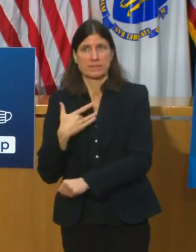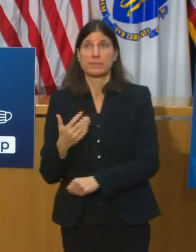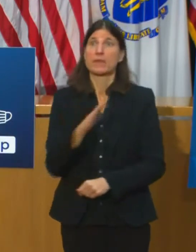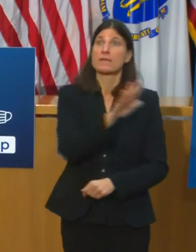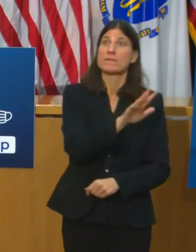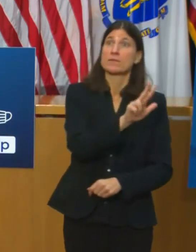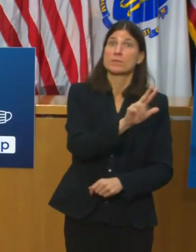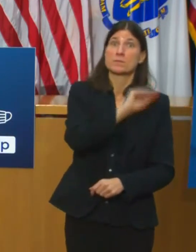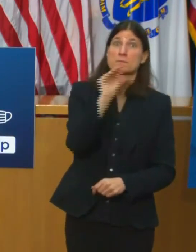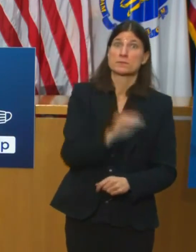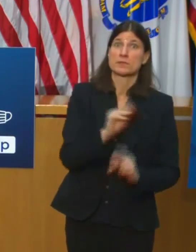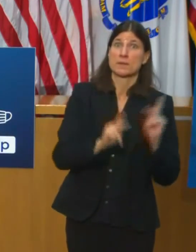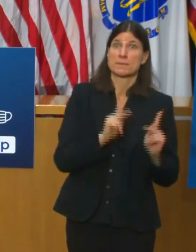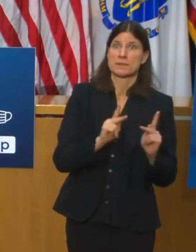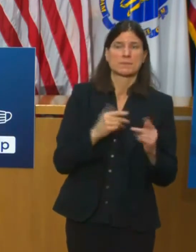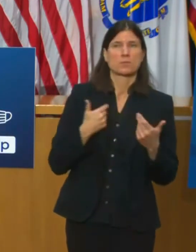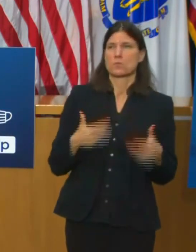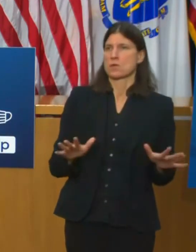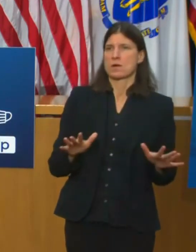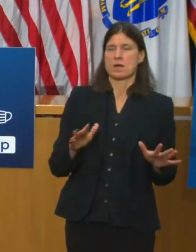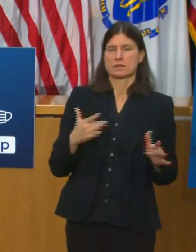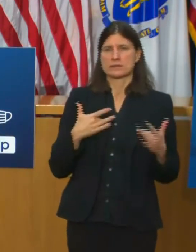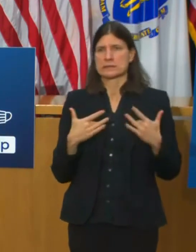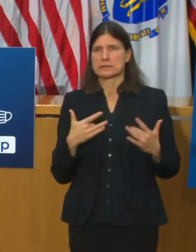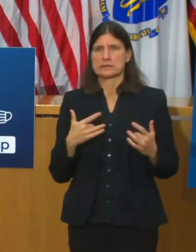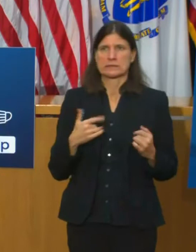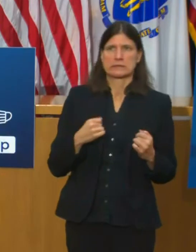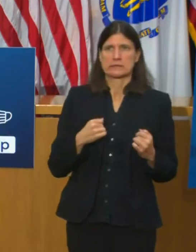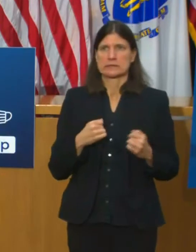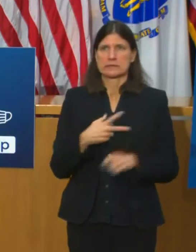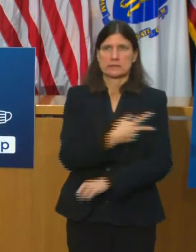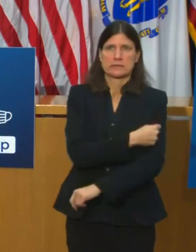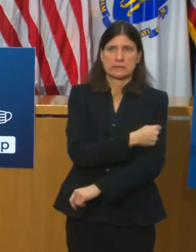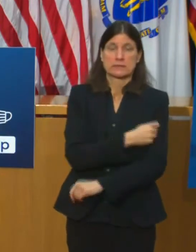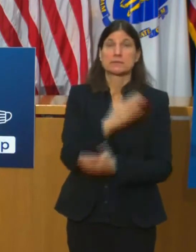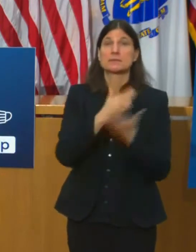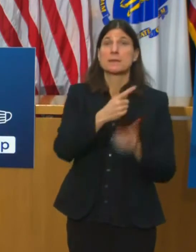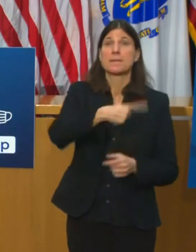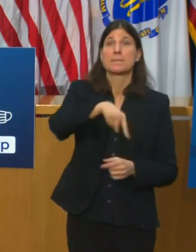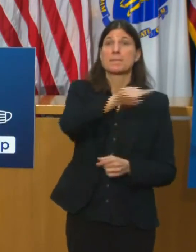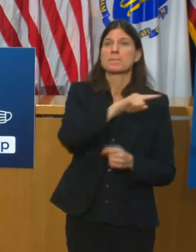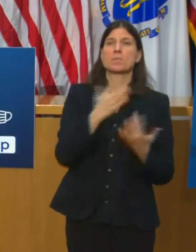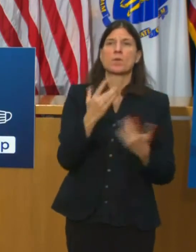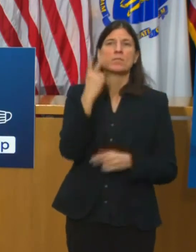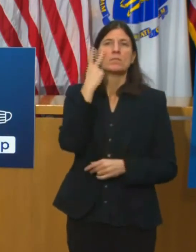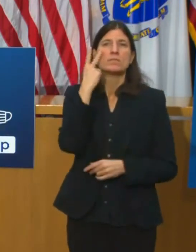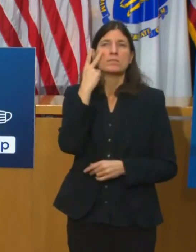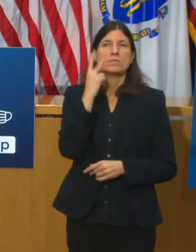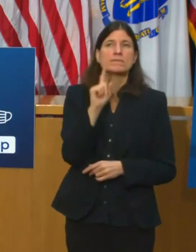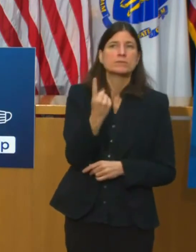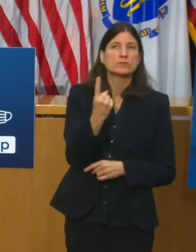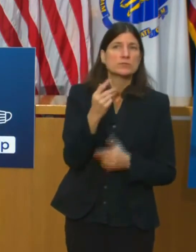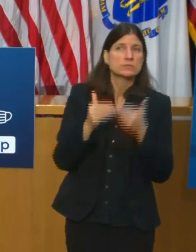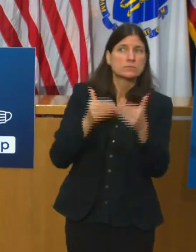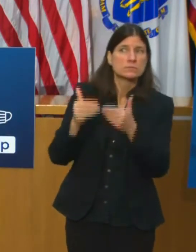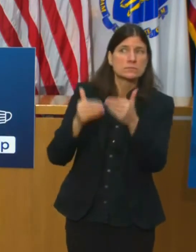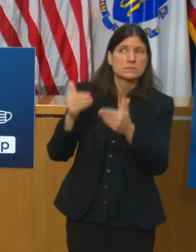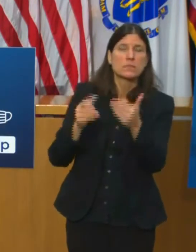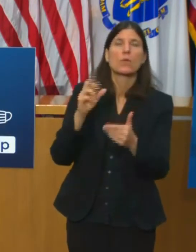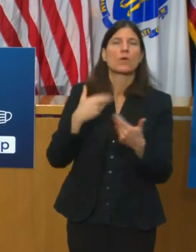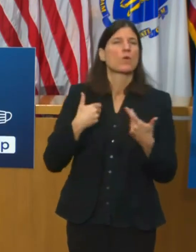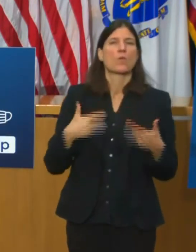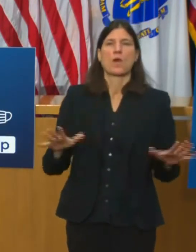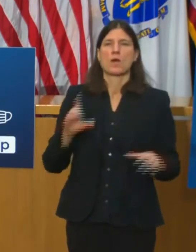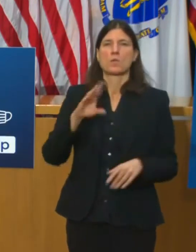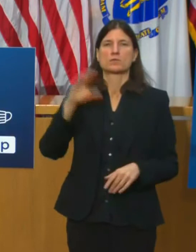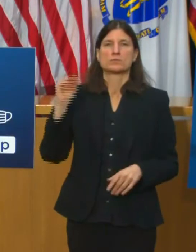had concerns that ranged from taking a wait and see approach to more hesitant. The survey data